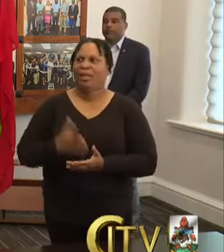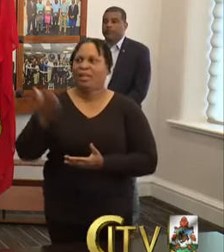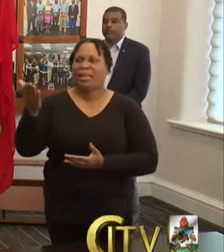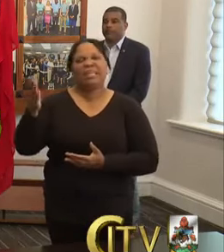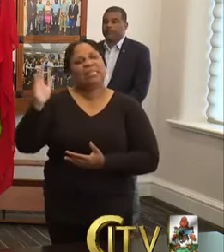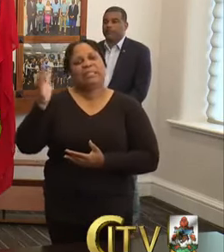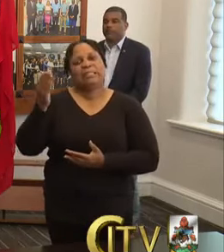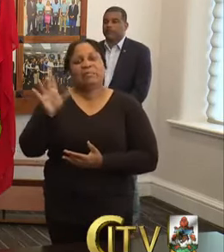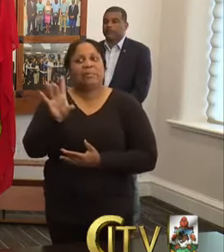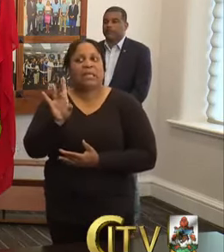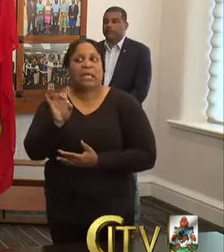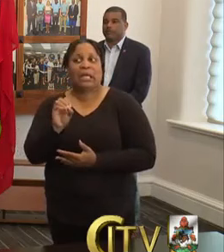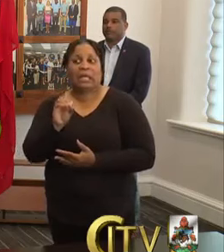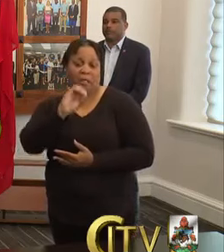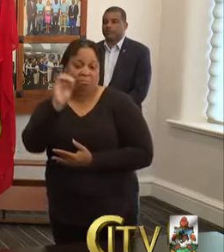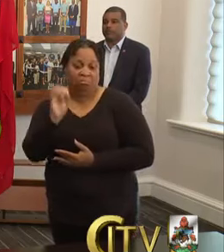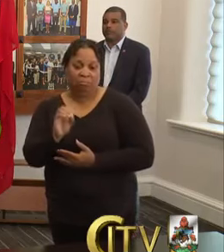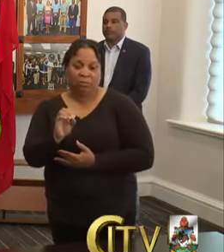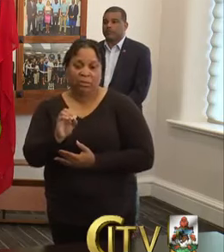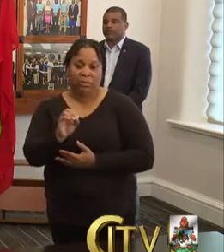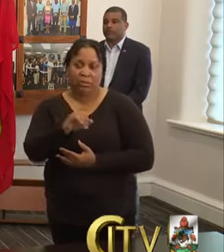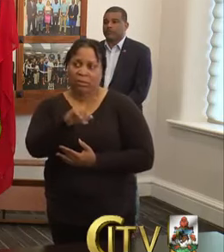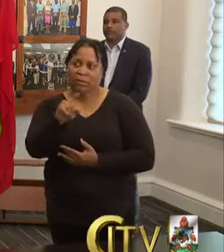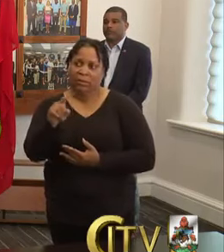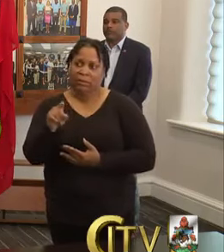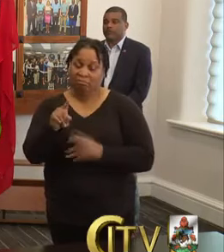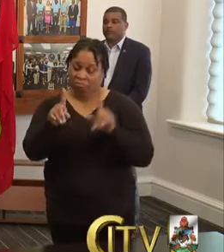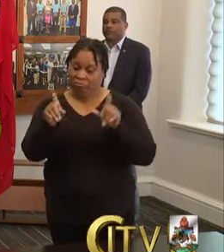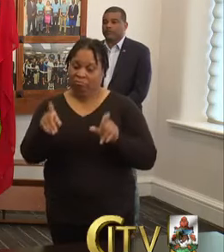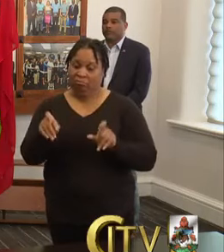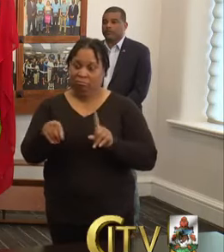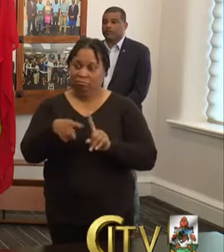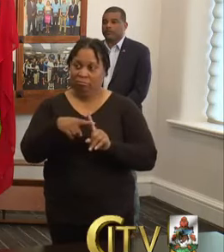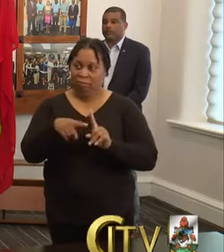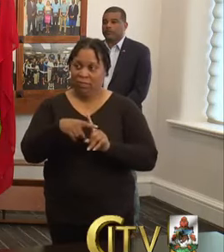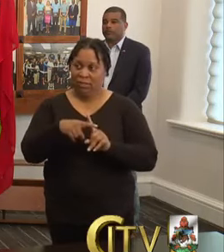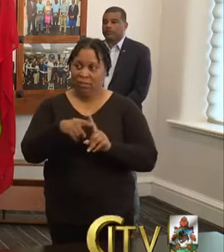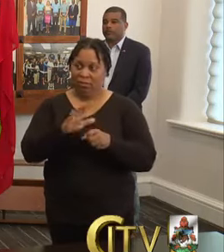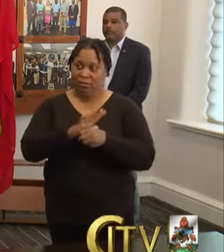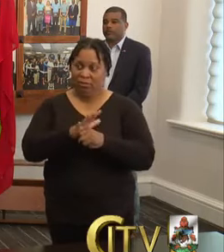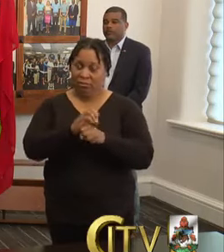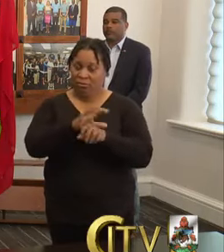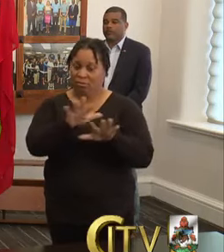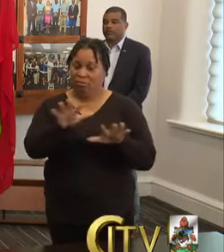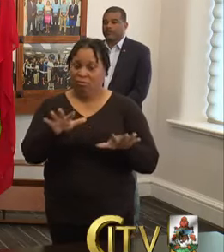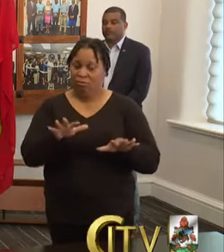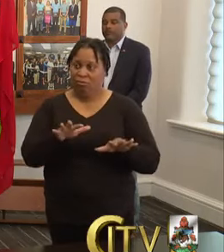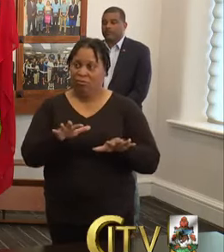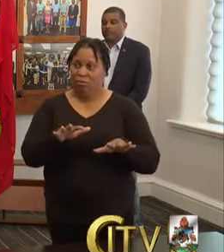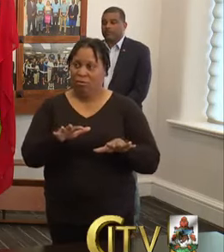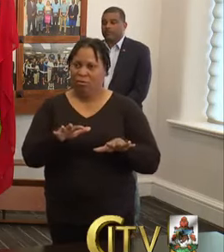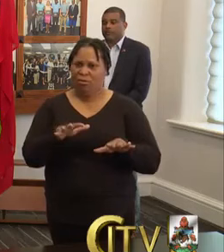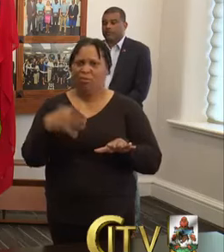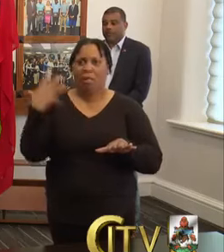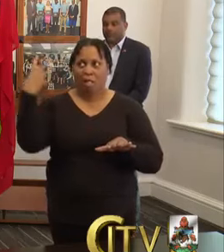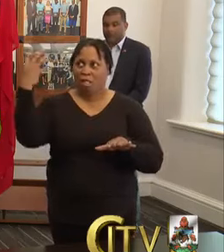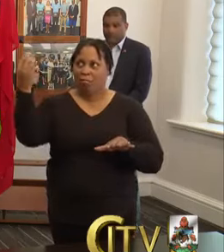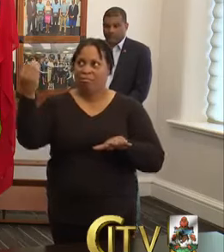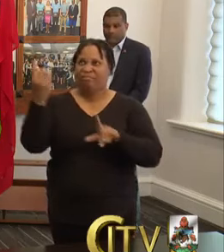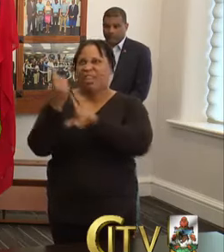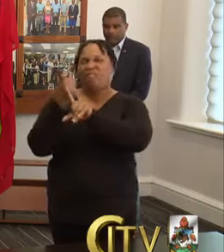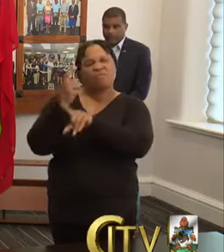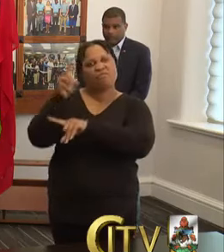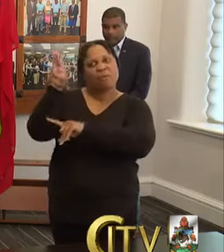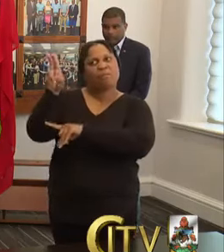80% of, uh, those that have tested positive for the coronavirus have come out of, uh, England. Is this